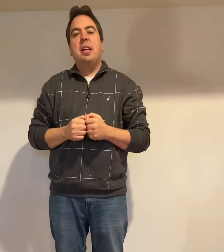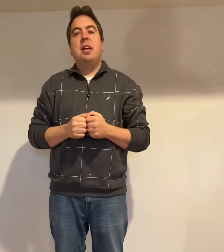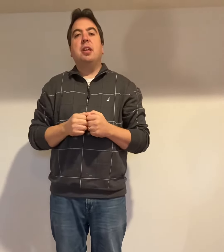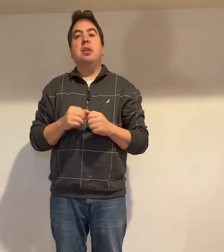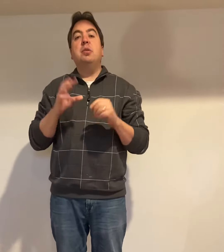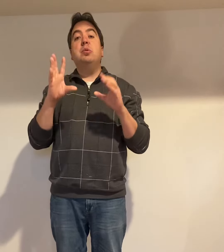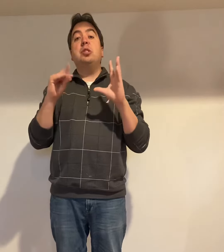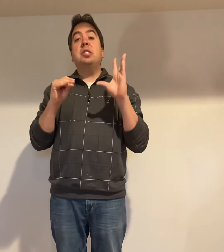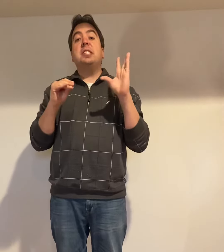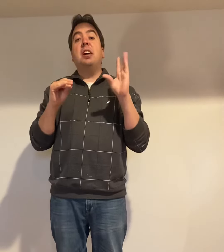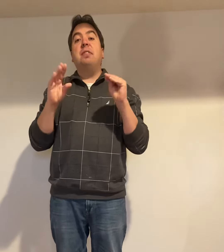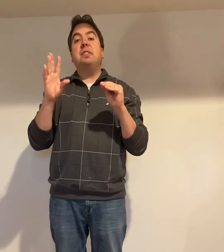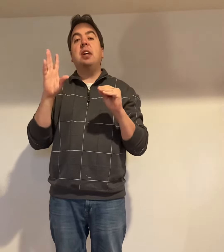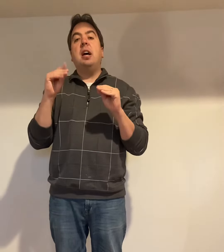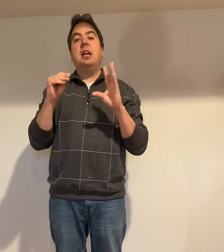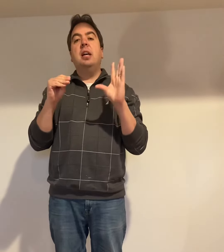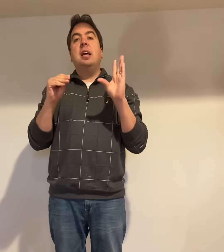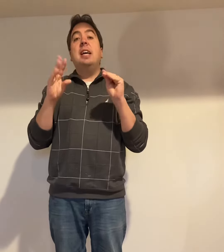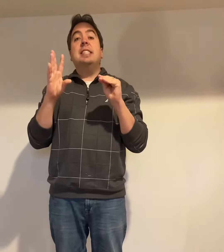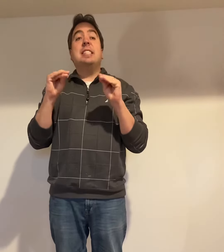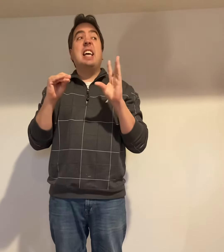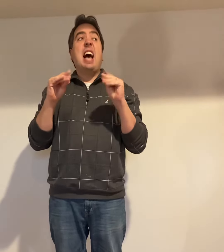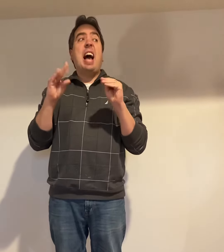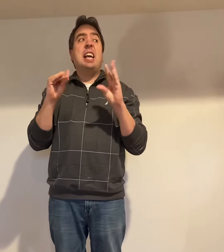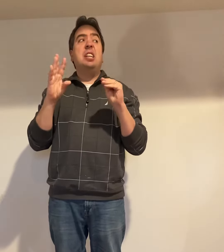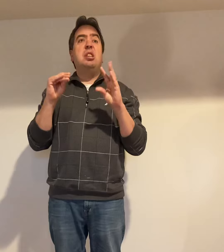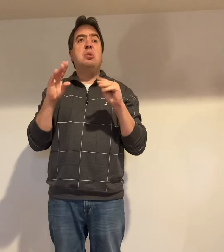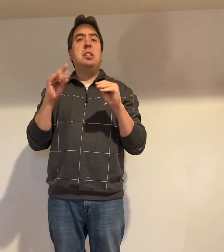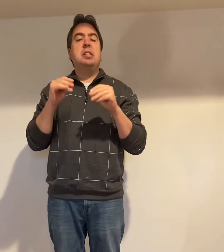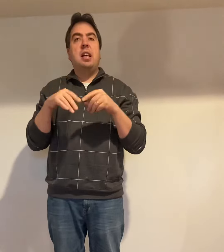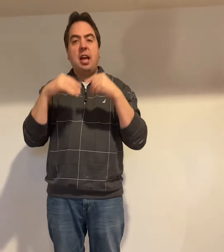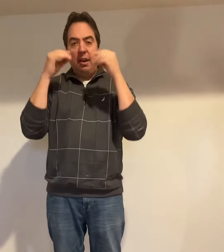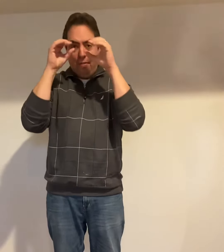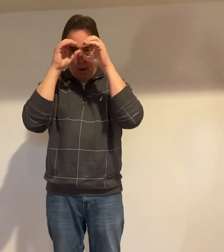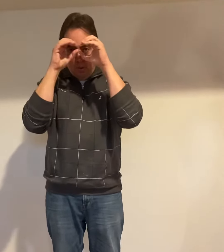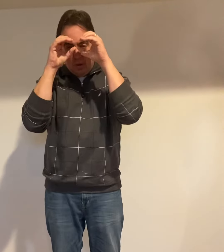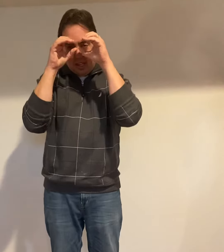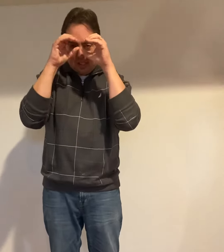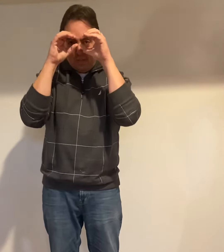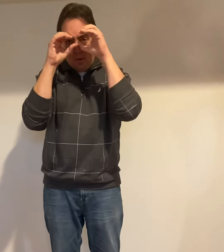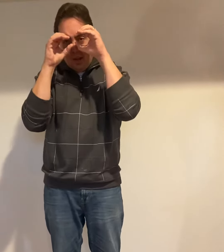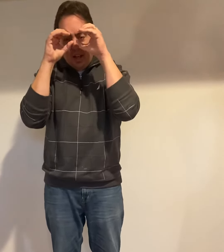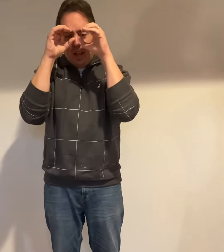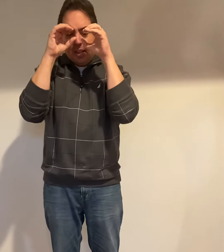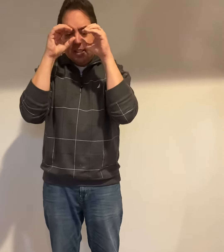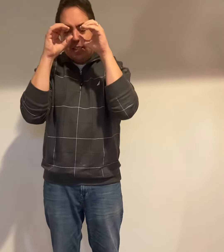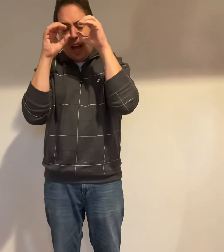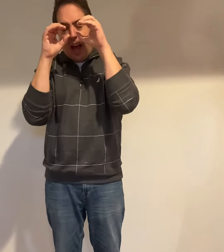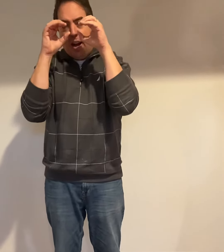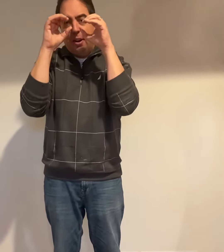Use your self-talk. Say I can do this. And focus, focus now.